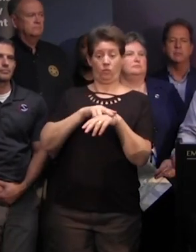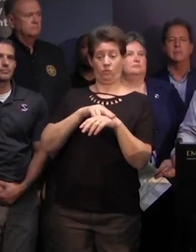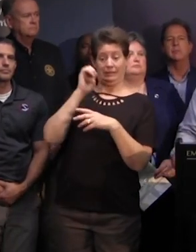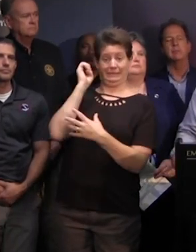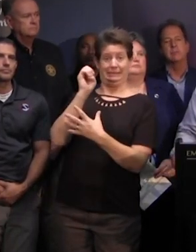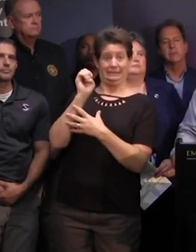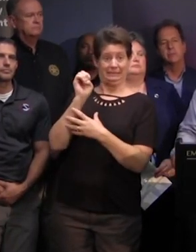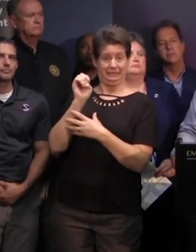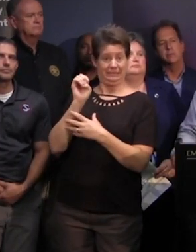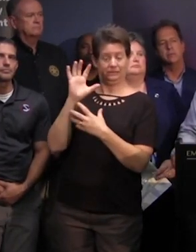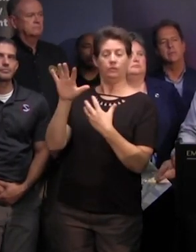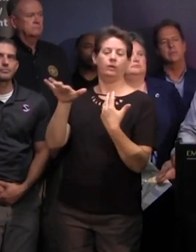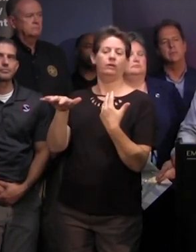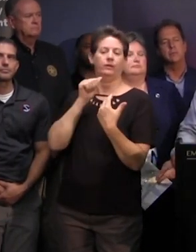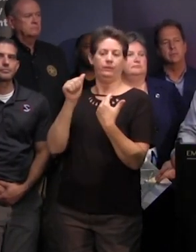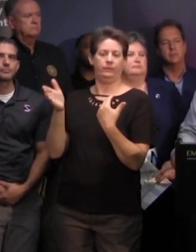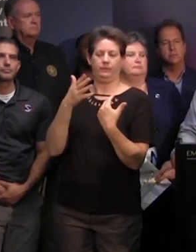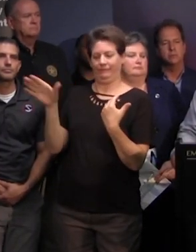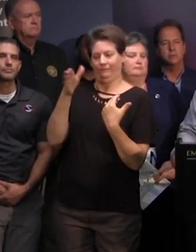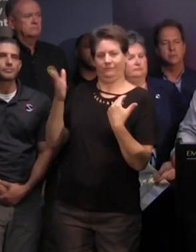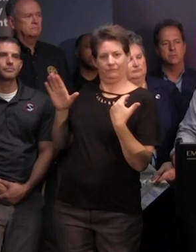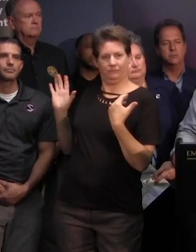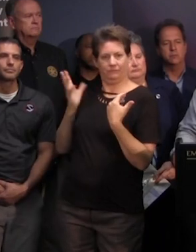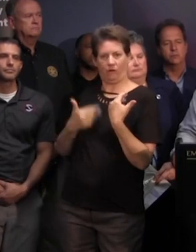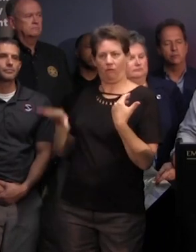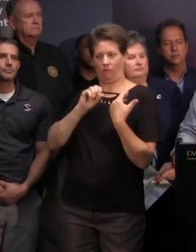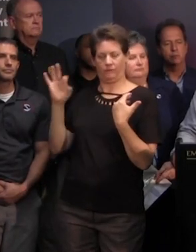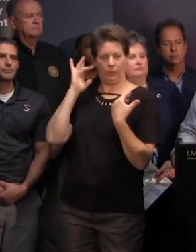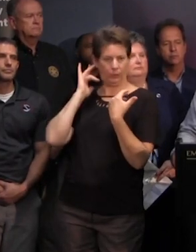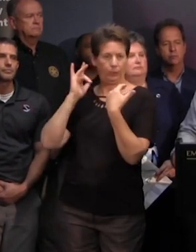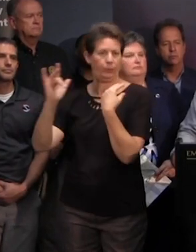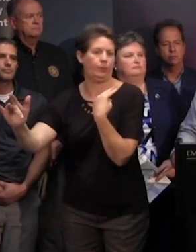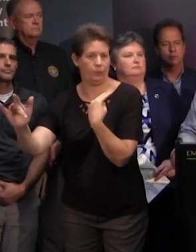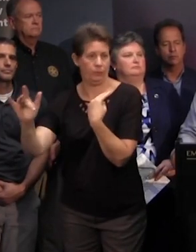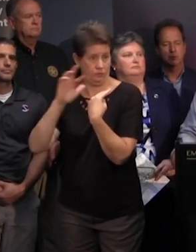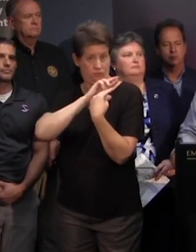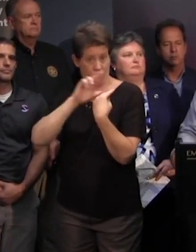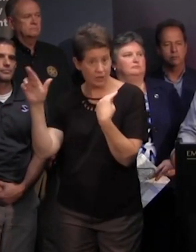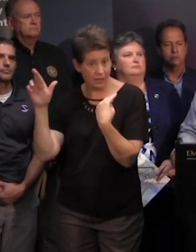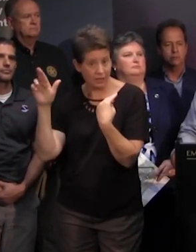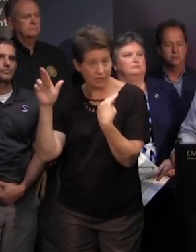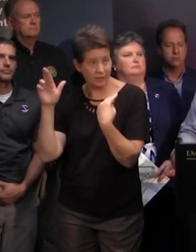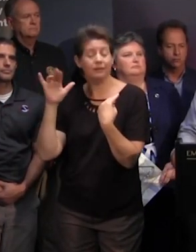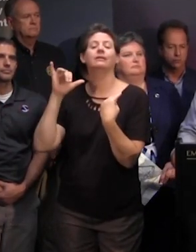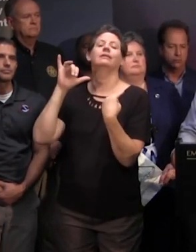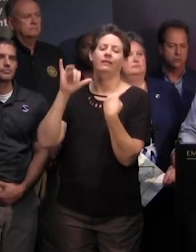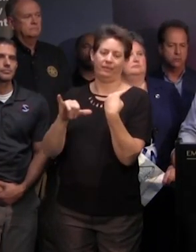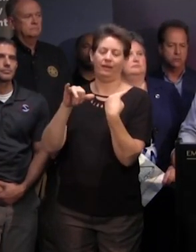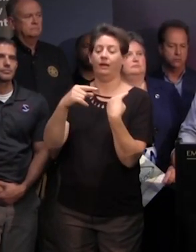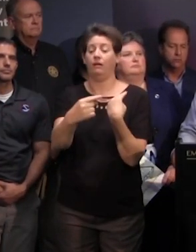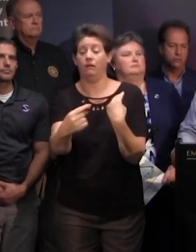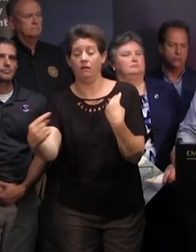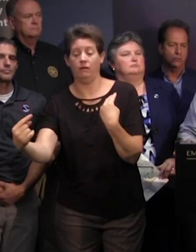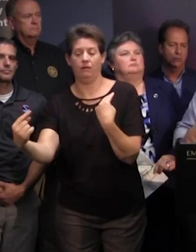lanes of i-26 in columbia when the order is given we will divert the eastbound traffic on